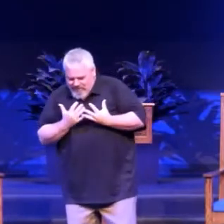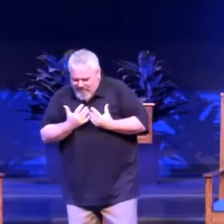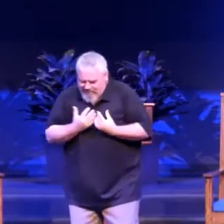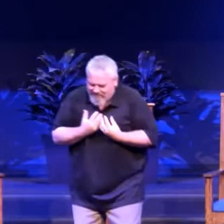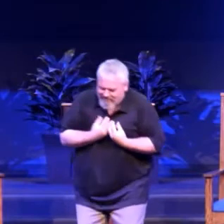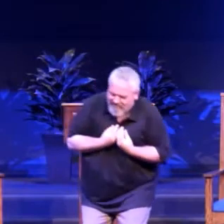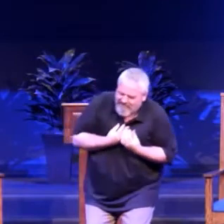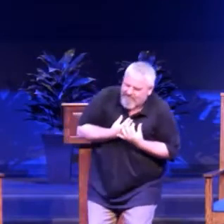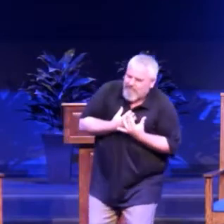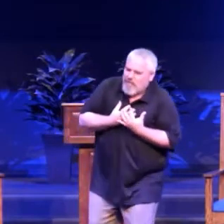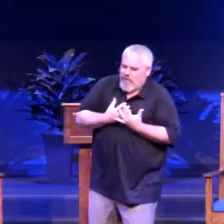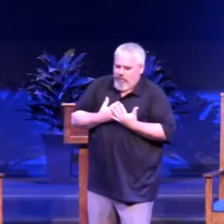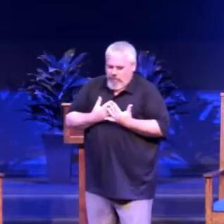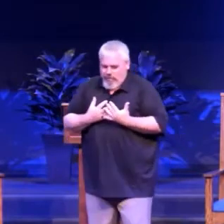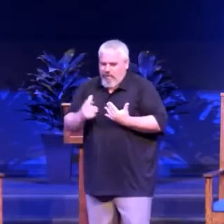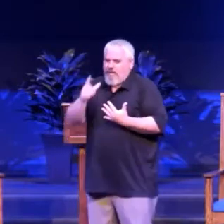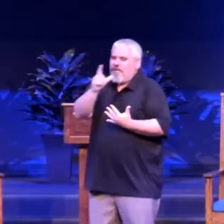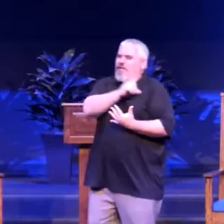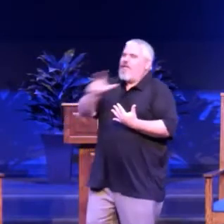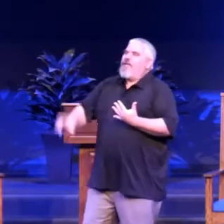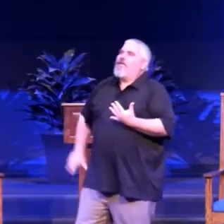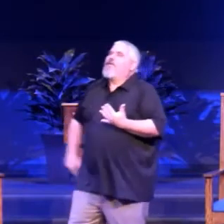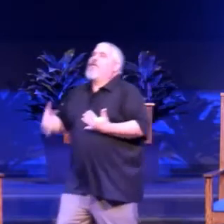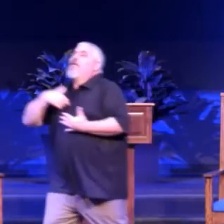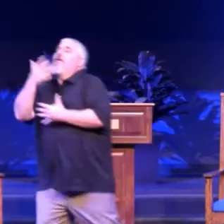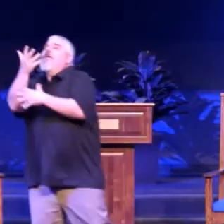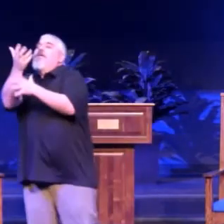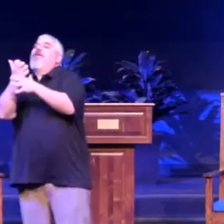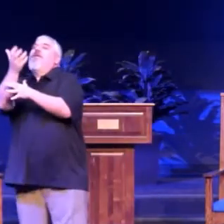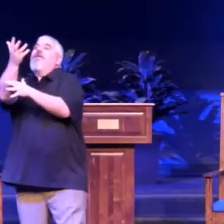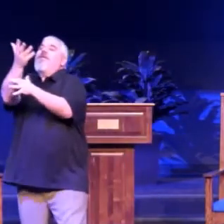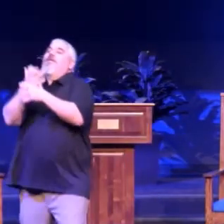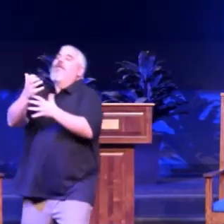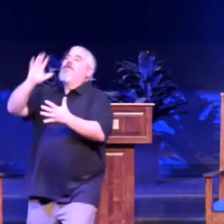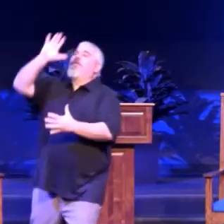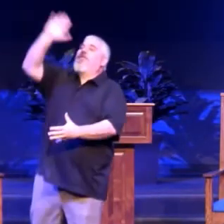Let me let me burn for you again.